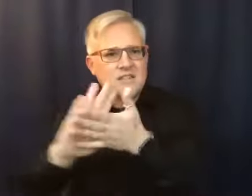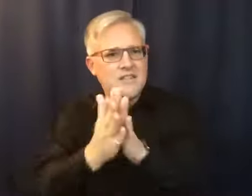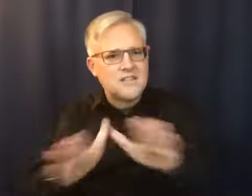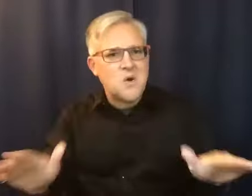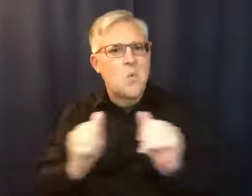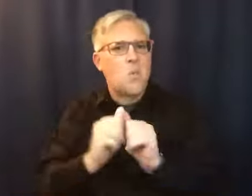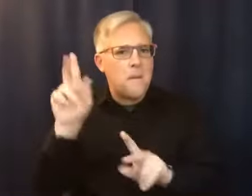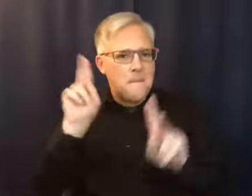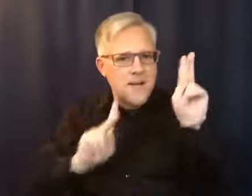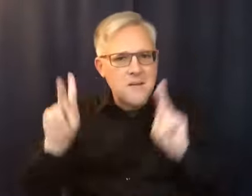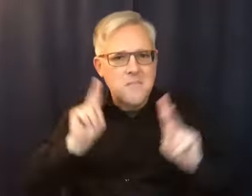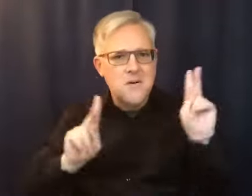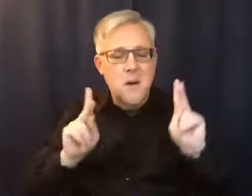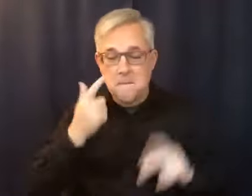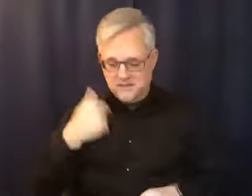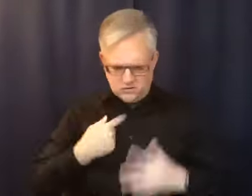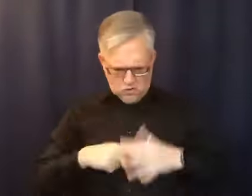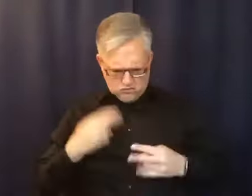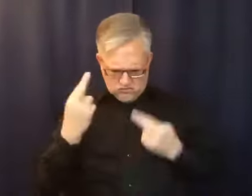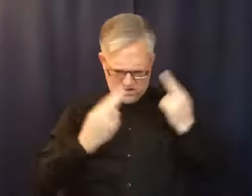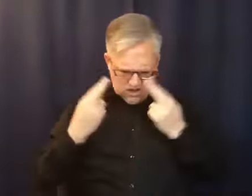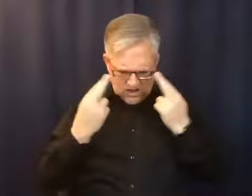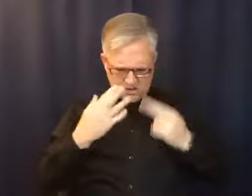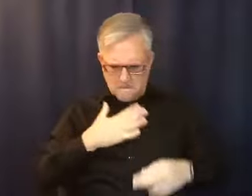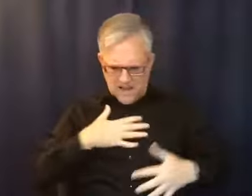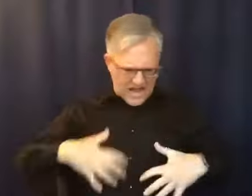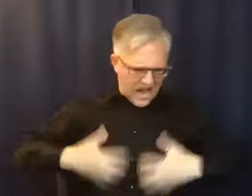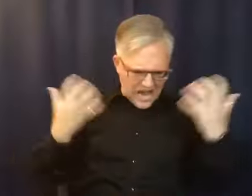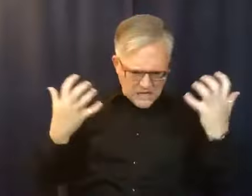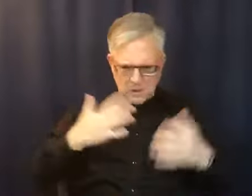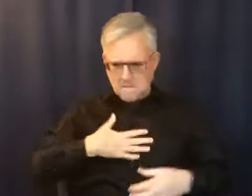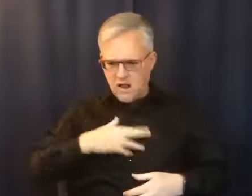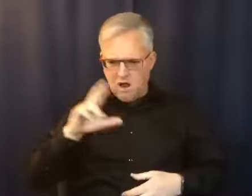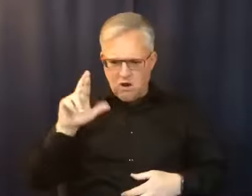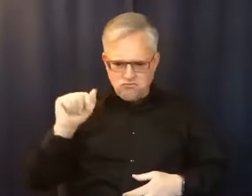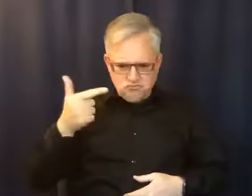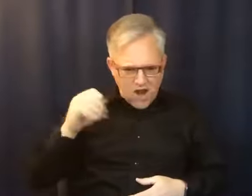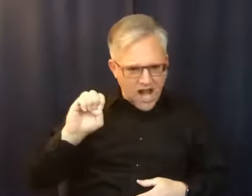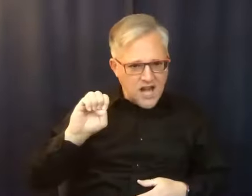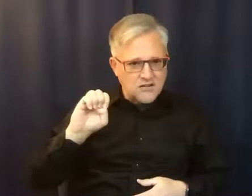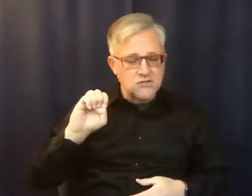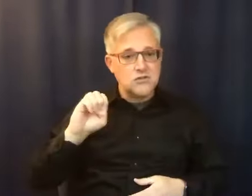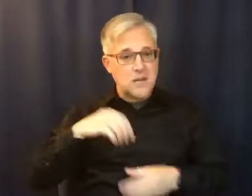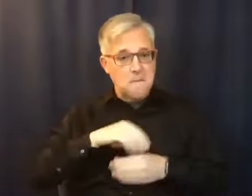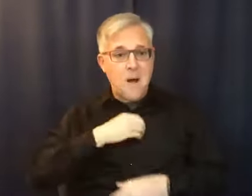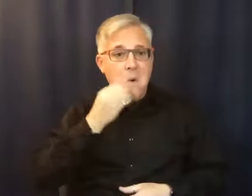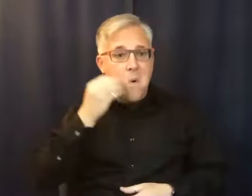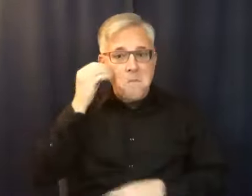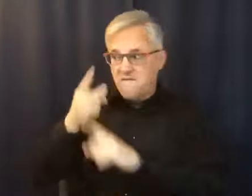anger that raged in my home wasn't coming from the alcoholic. It was coming from me. I was a sugar